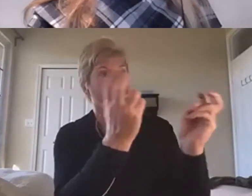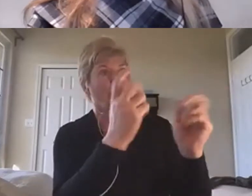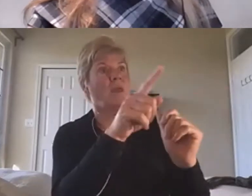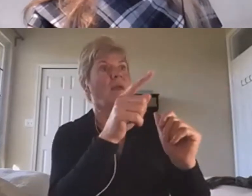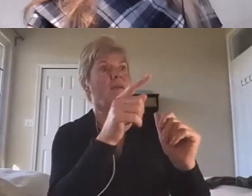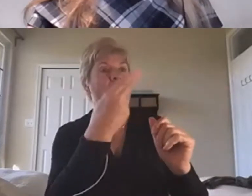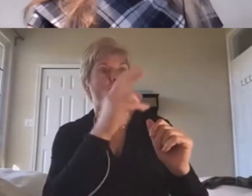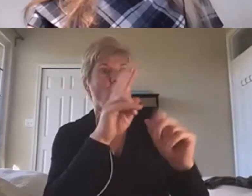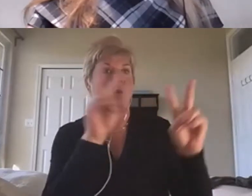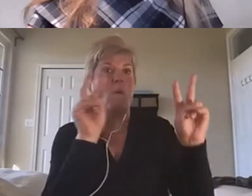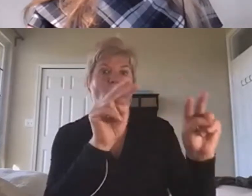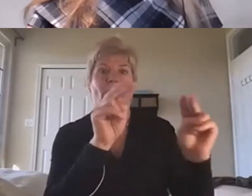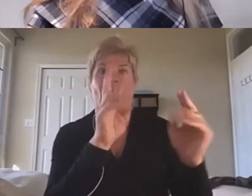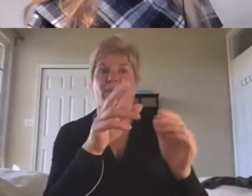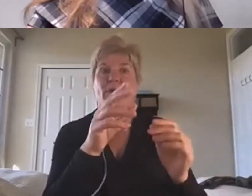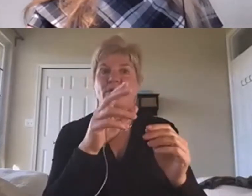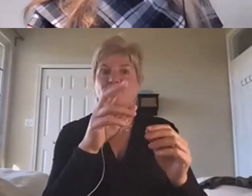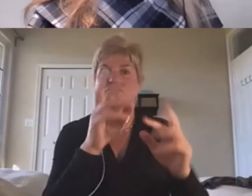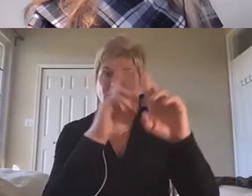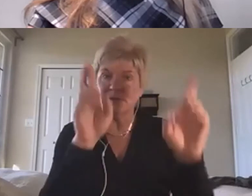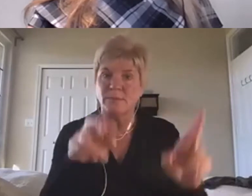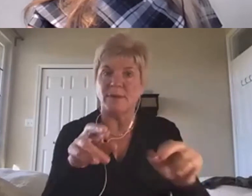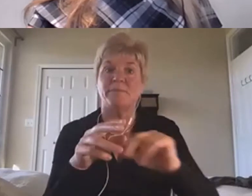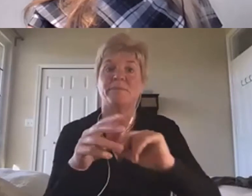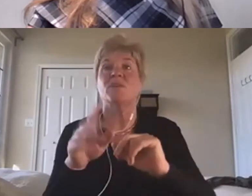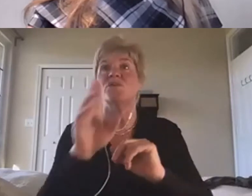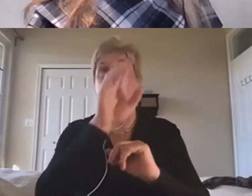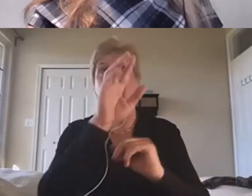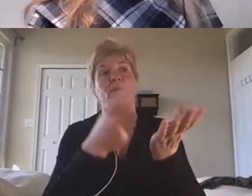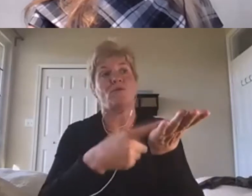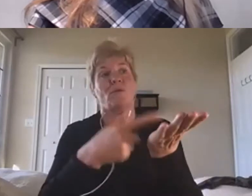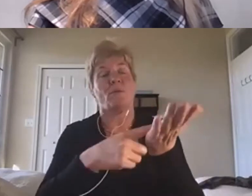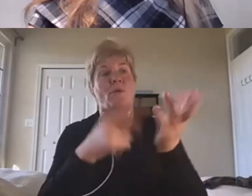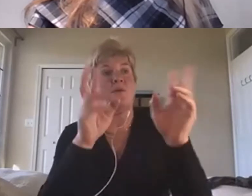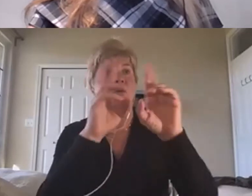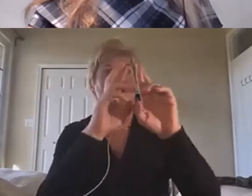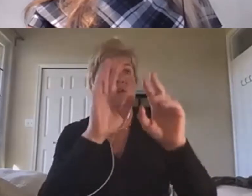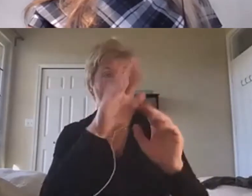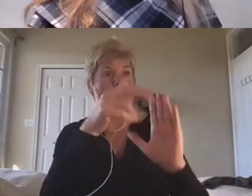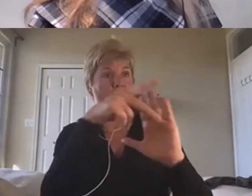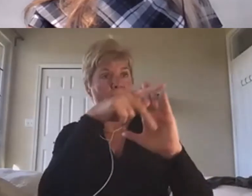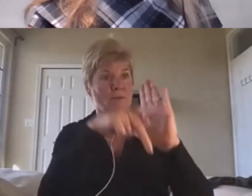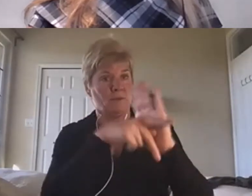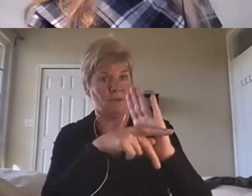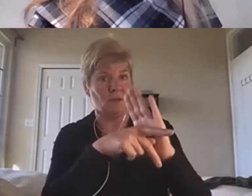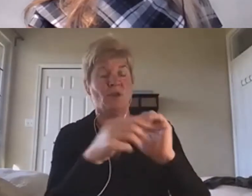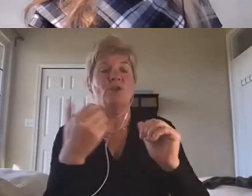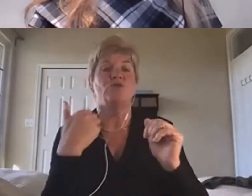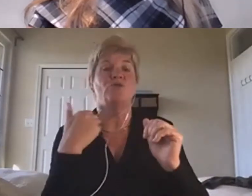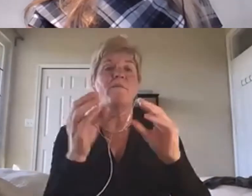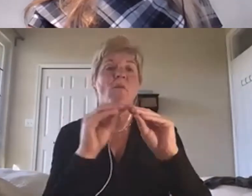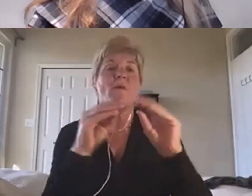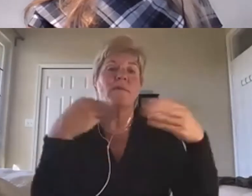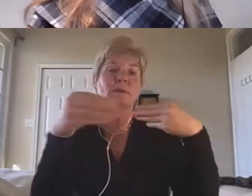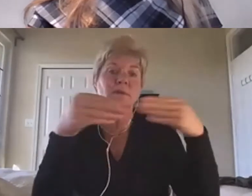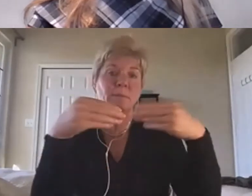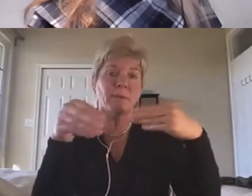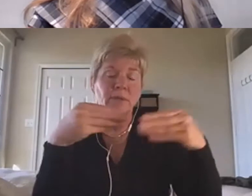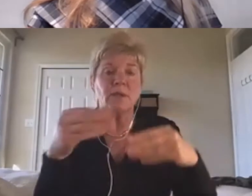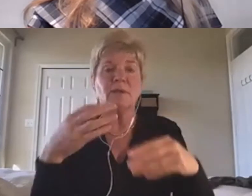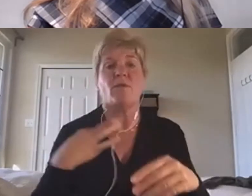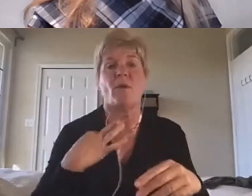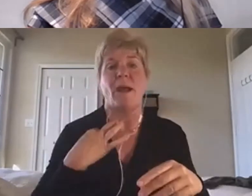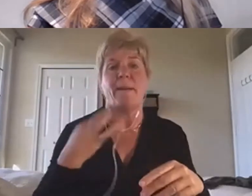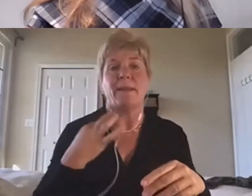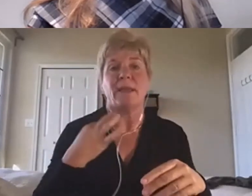in your policy, do you allow for greater breadth of applications? Do you allow for people to apply by